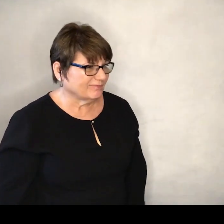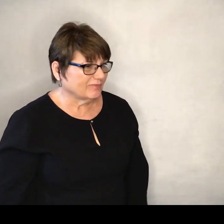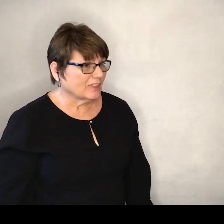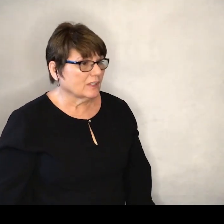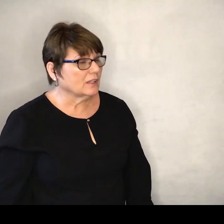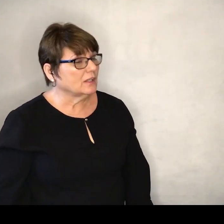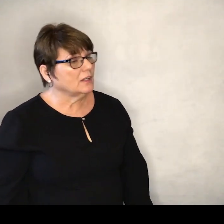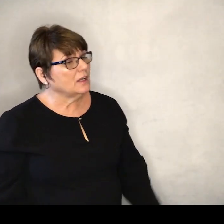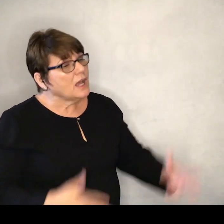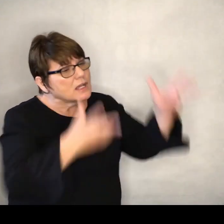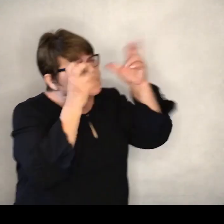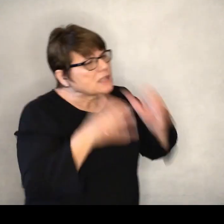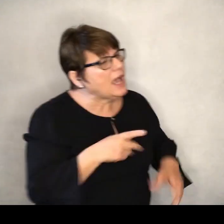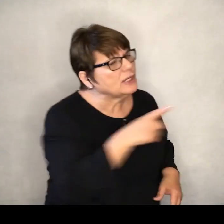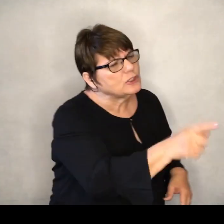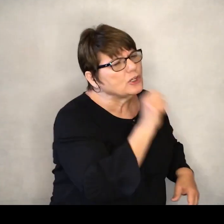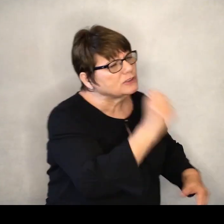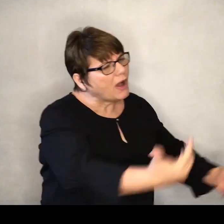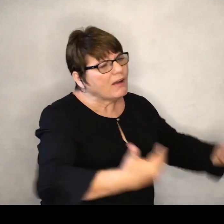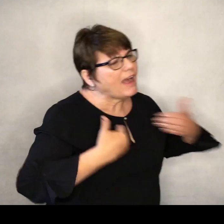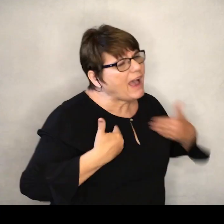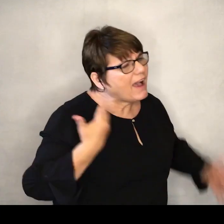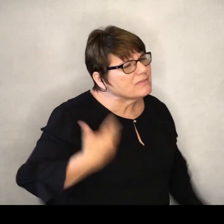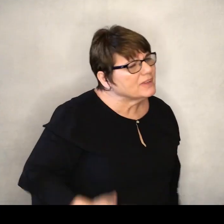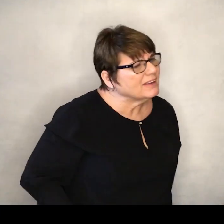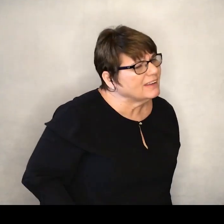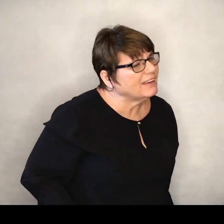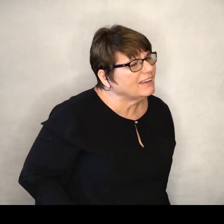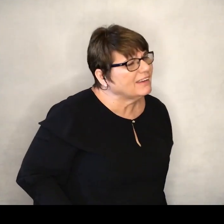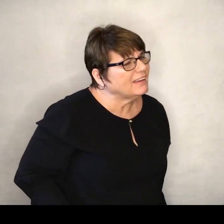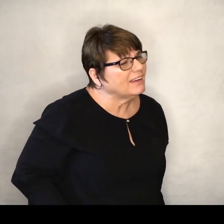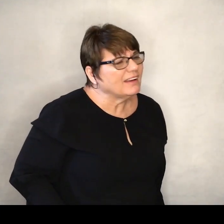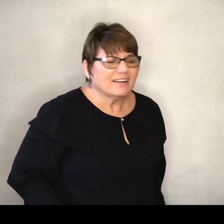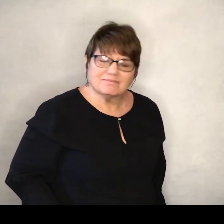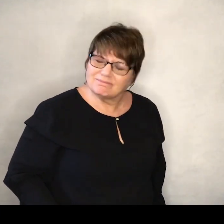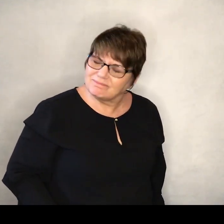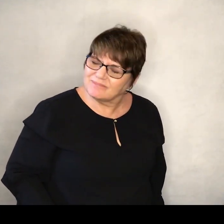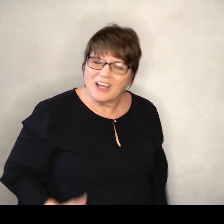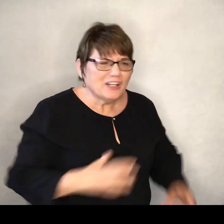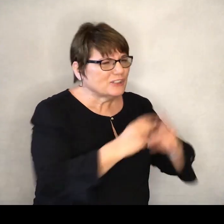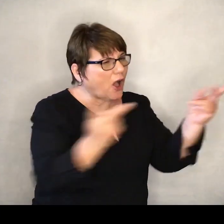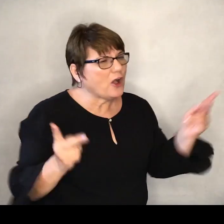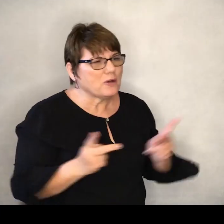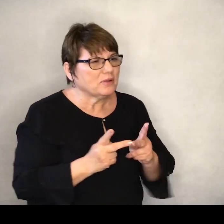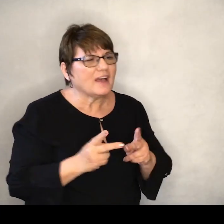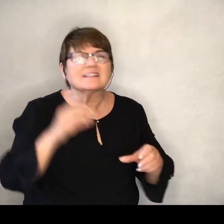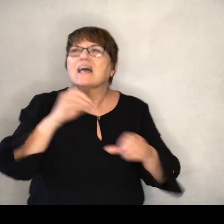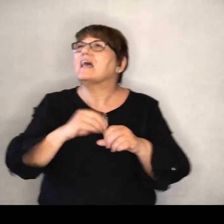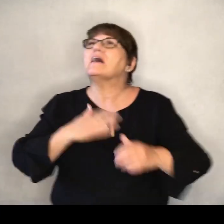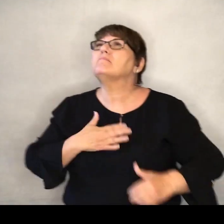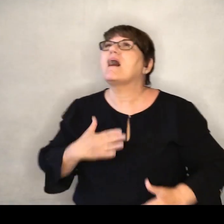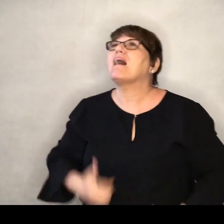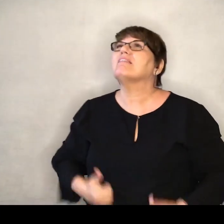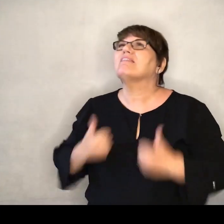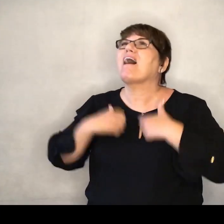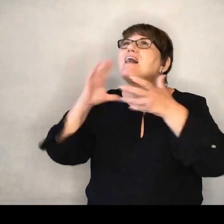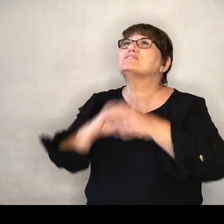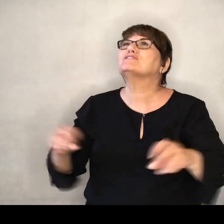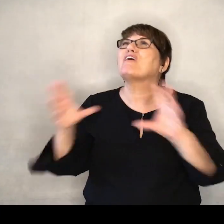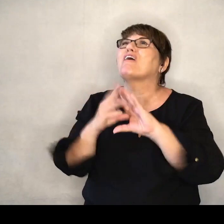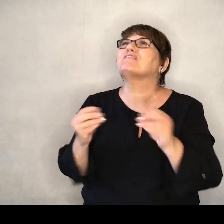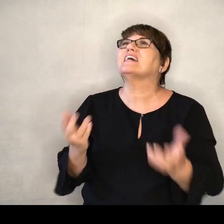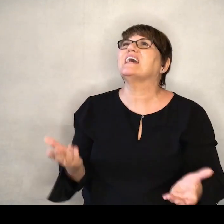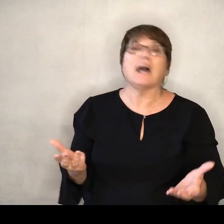Me, you don't know me. There ain't no room in this story.